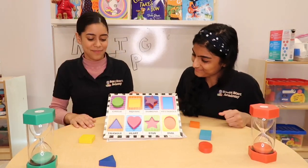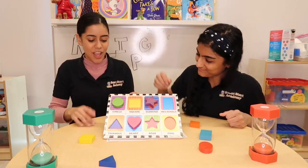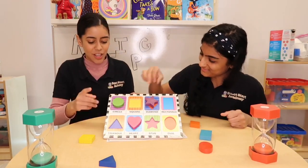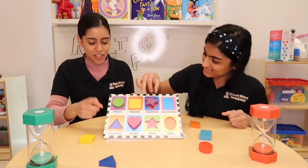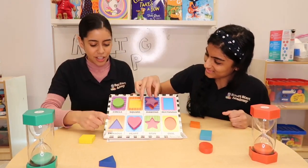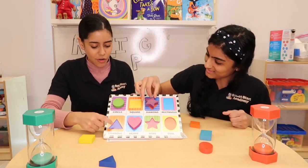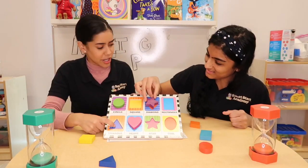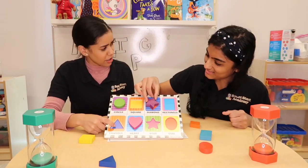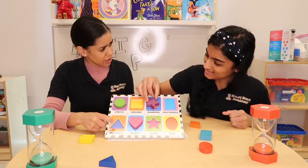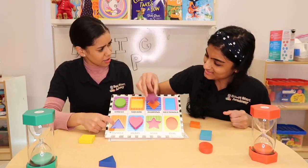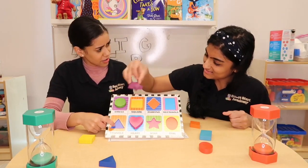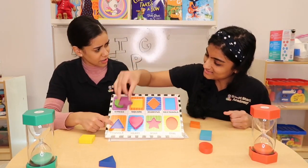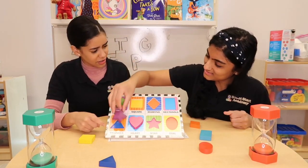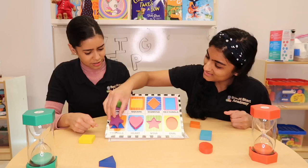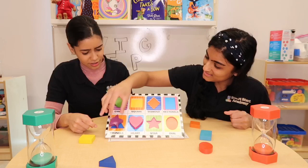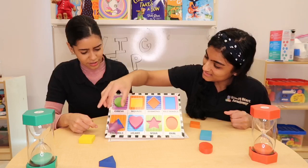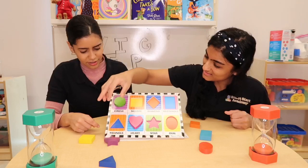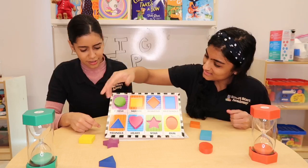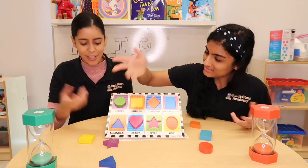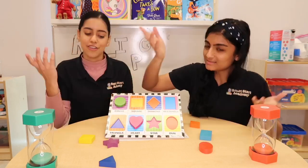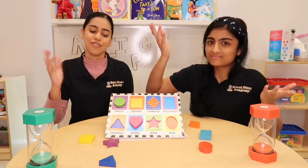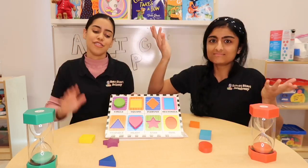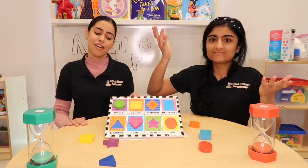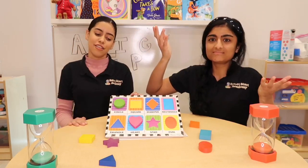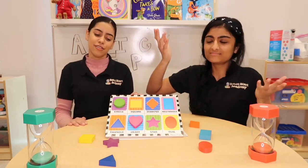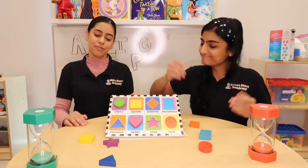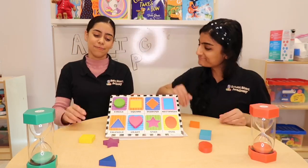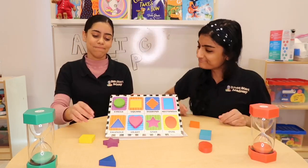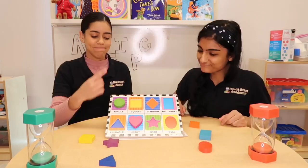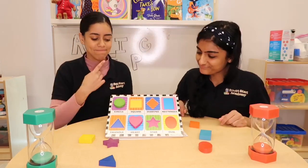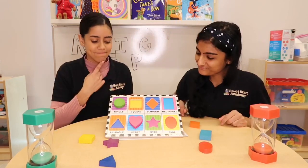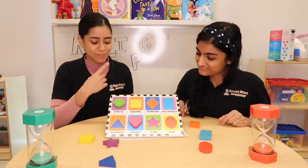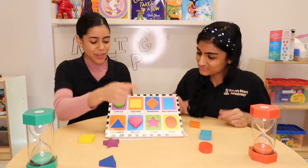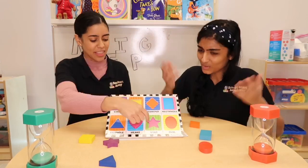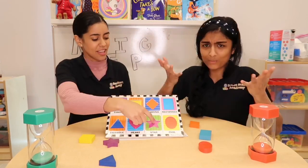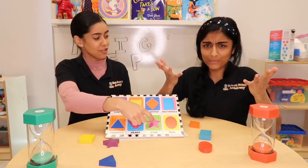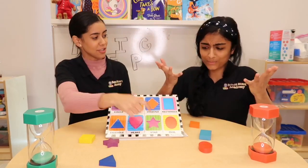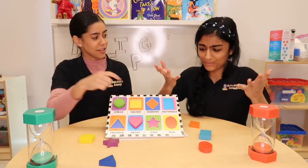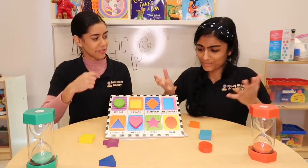Does it go here? Does No. Hmm, I it goes there.